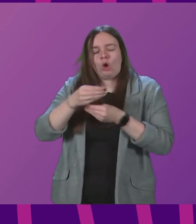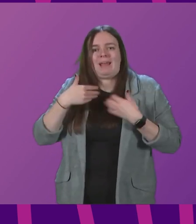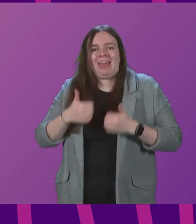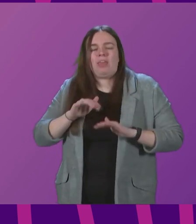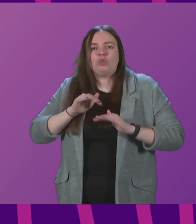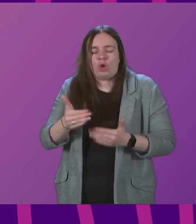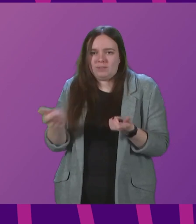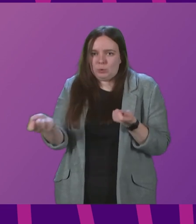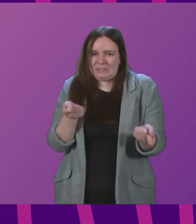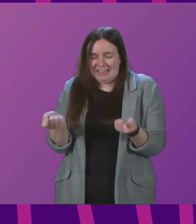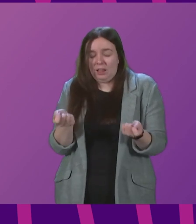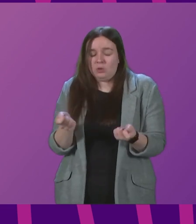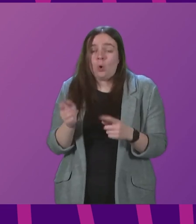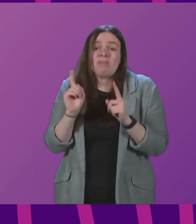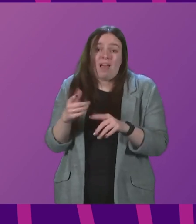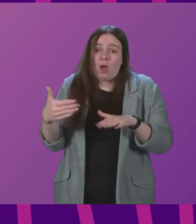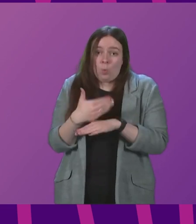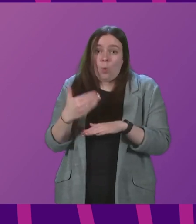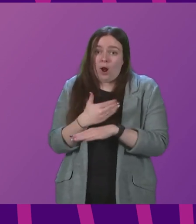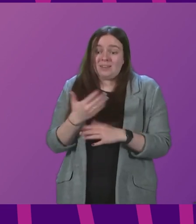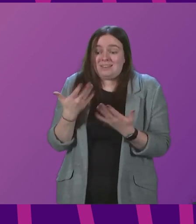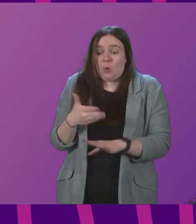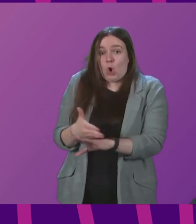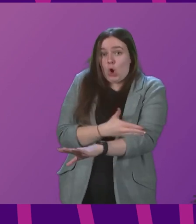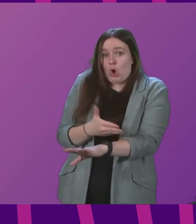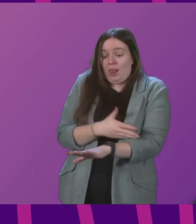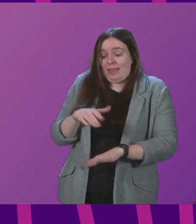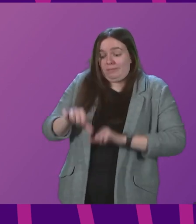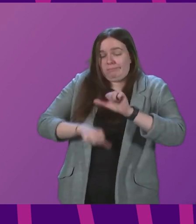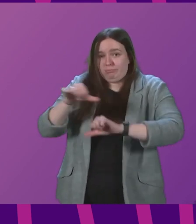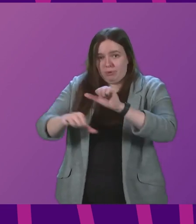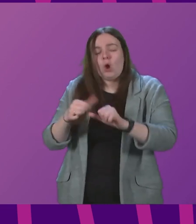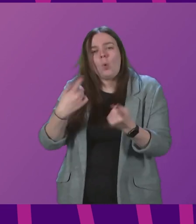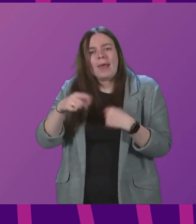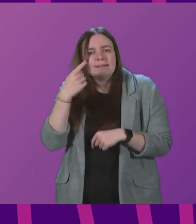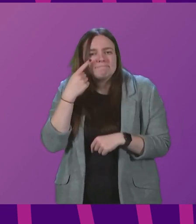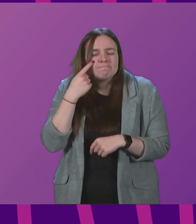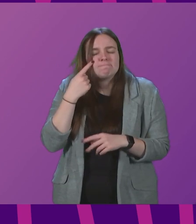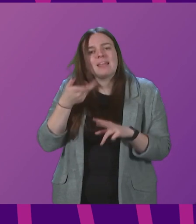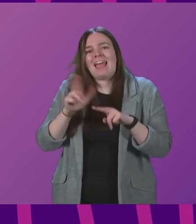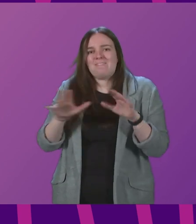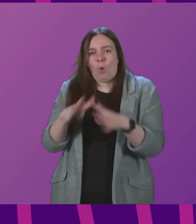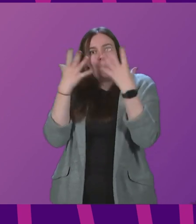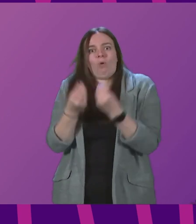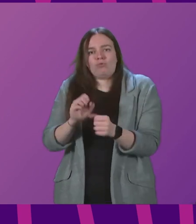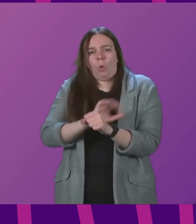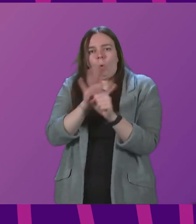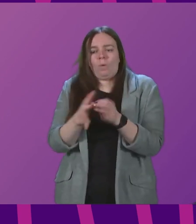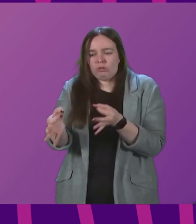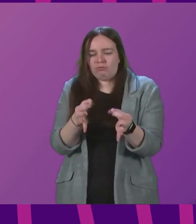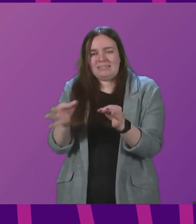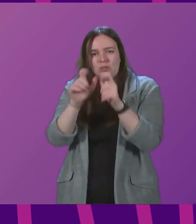to deal with that? So that is work that is at an early stage. We are looking at whether our overall COVID strategic